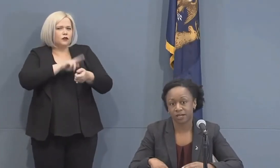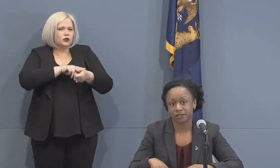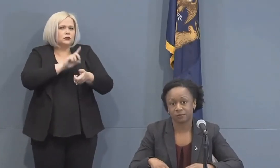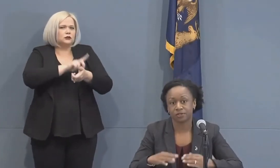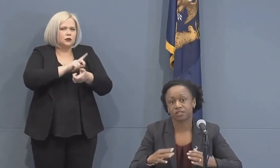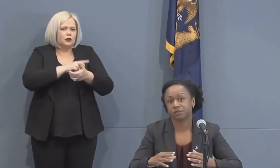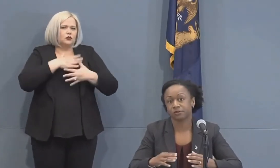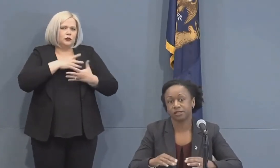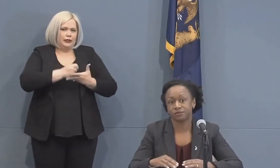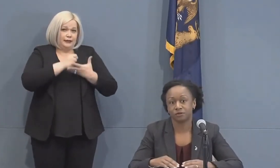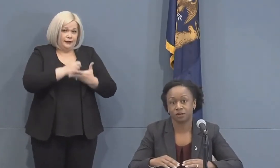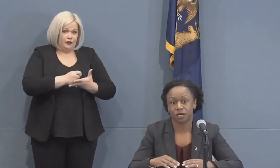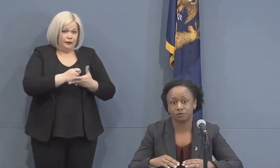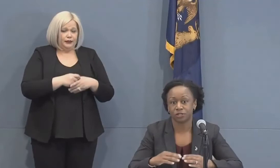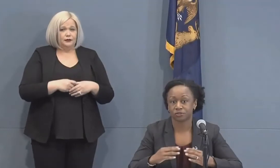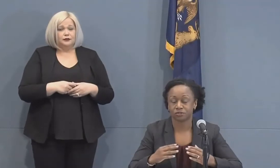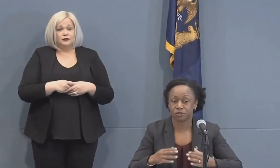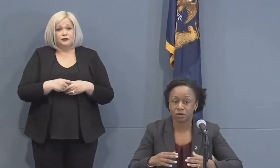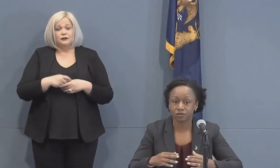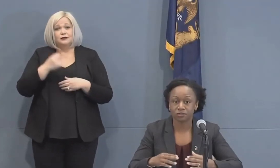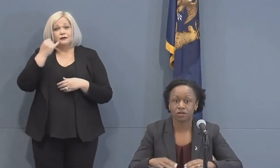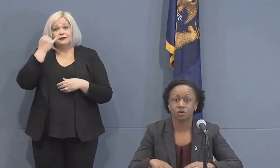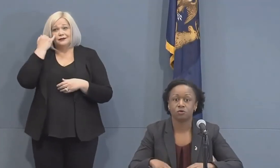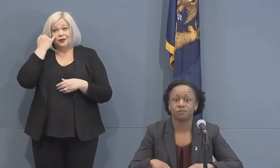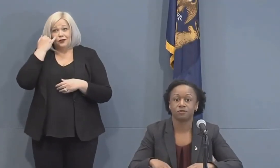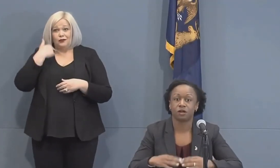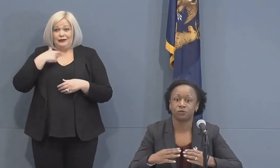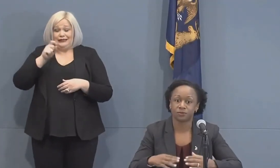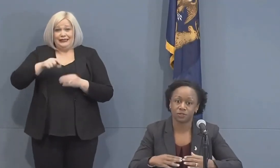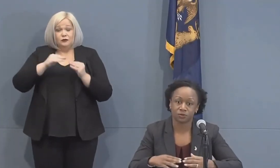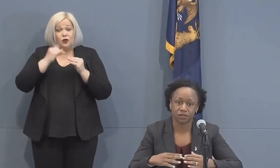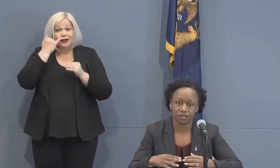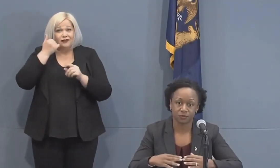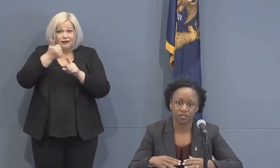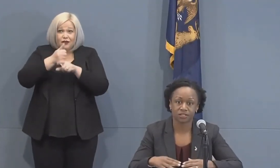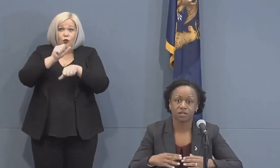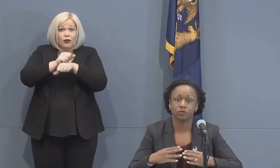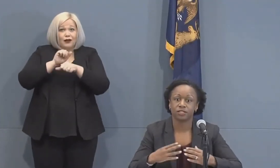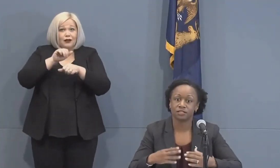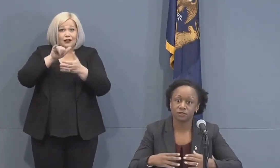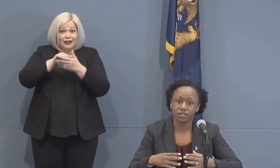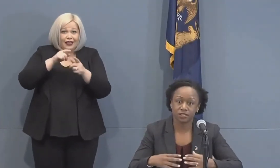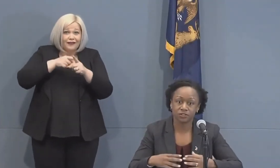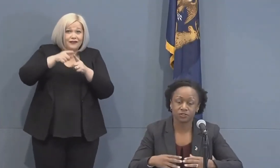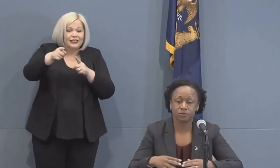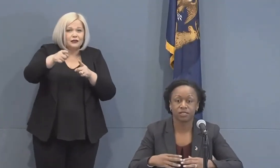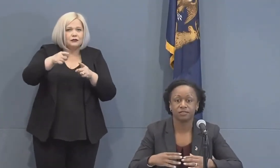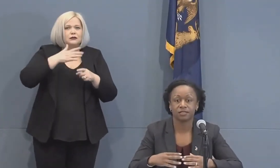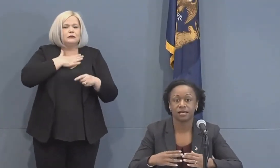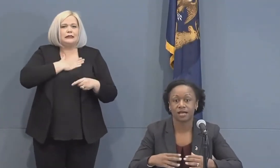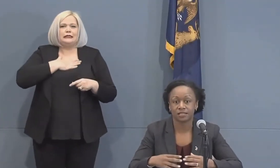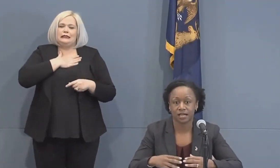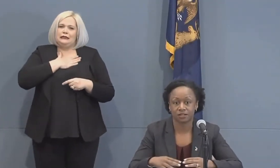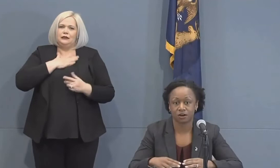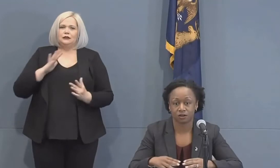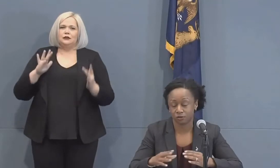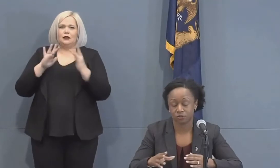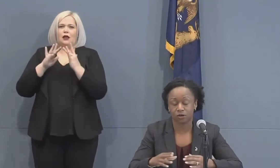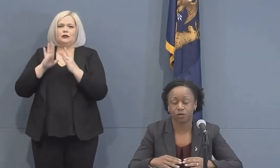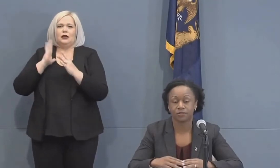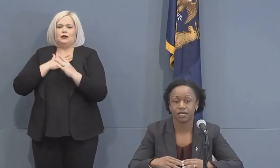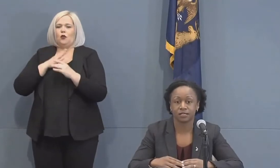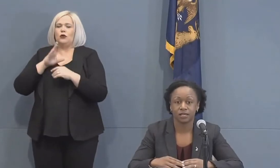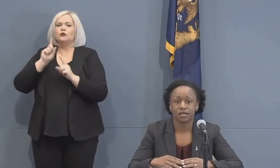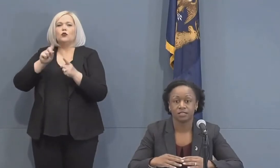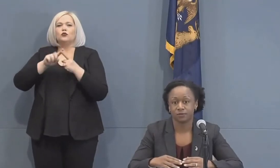medical provider and particularly if you are a registered nurse or if you are a respiratory therapist, we still need you please contact our